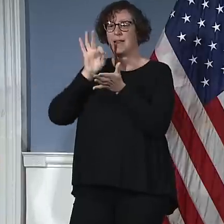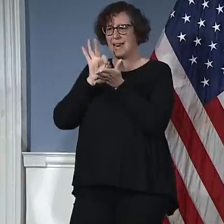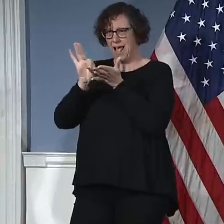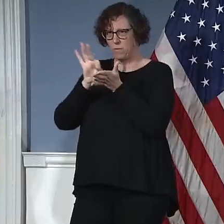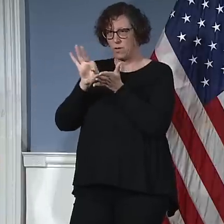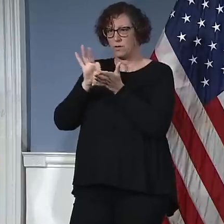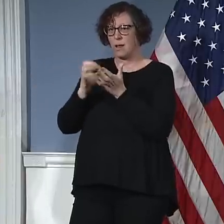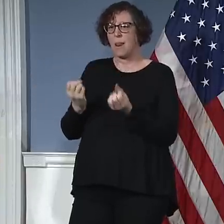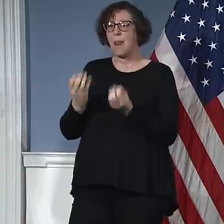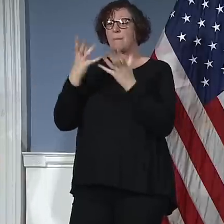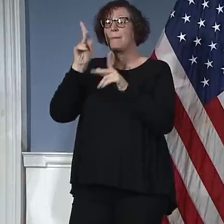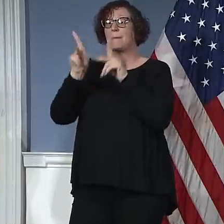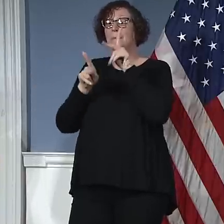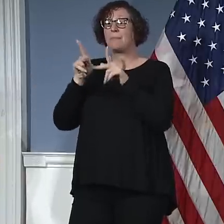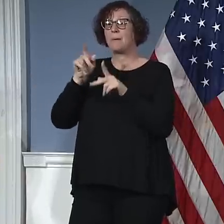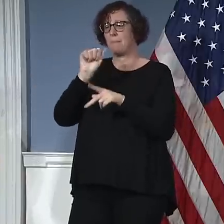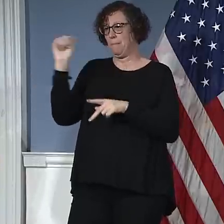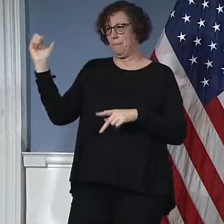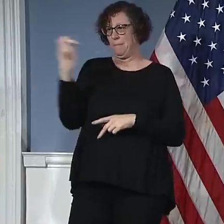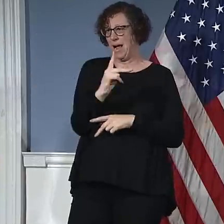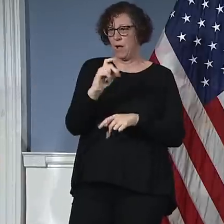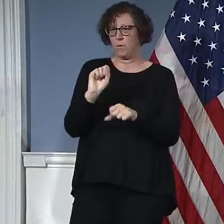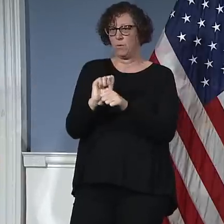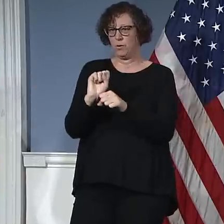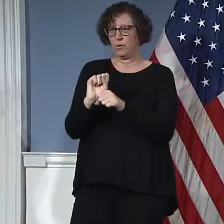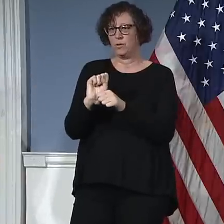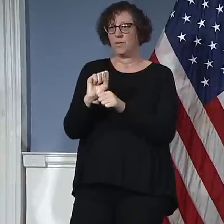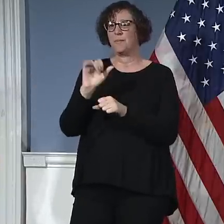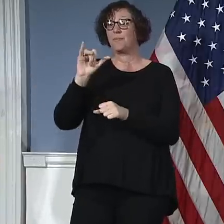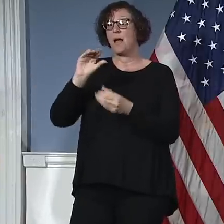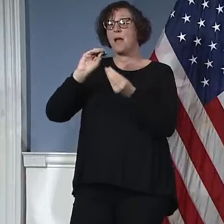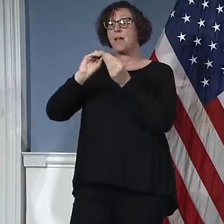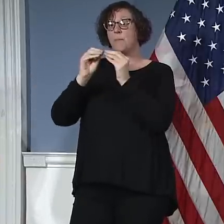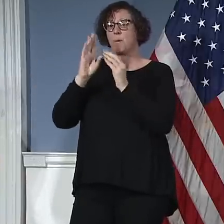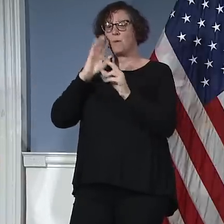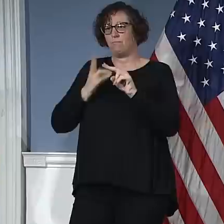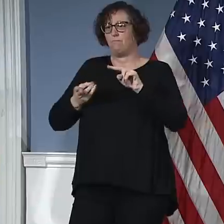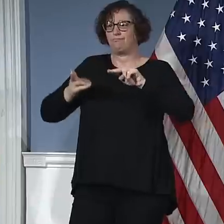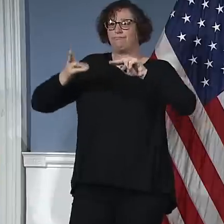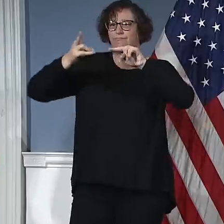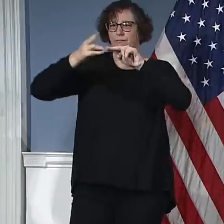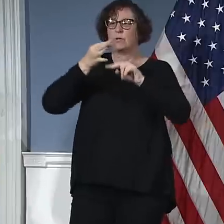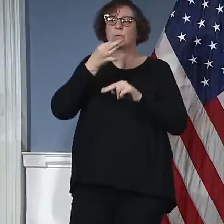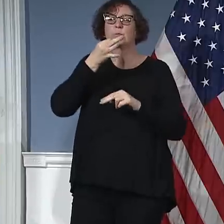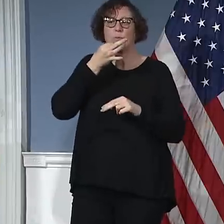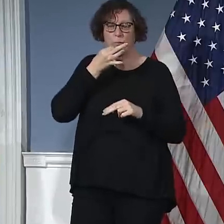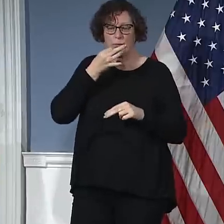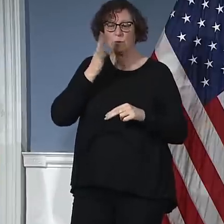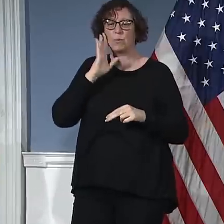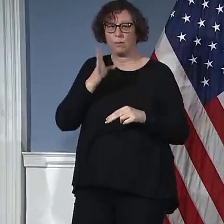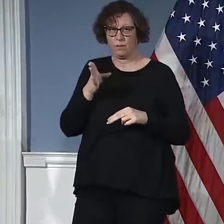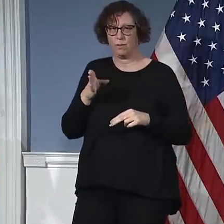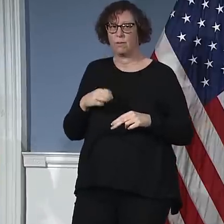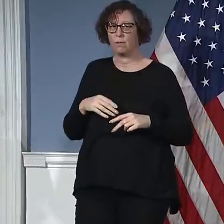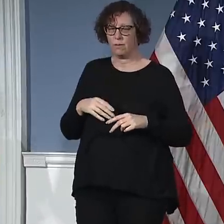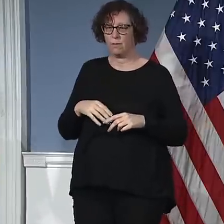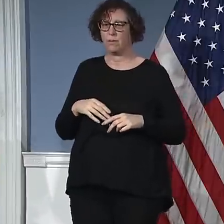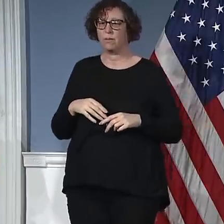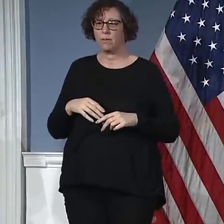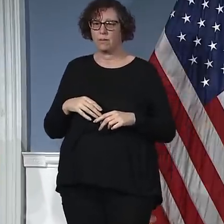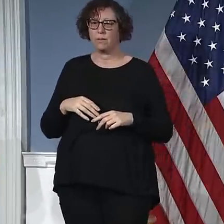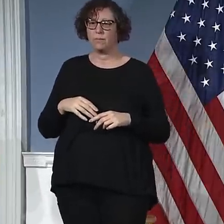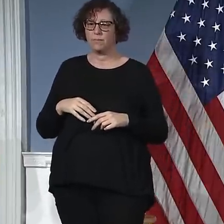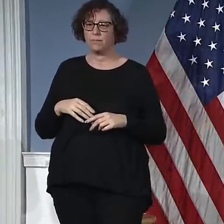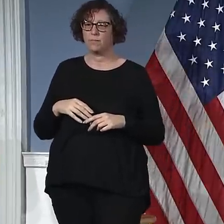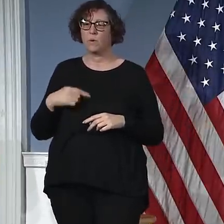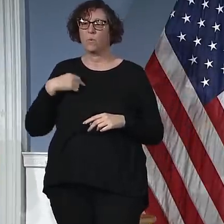soon, too. It'll always be a juggling act, but this is what we all do for a living, and certainly we're going to make sure we have the capacity